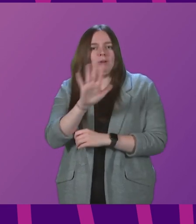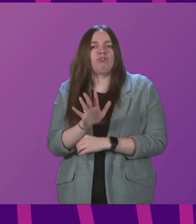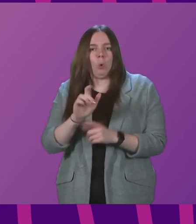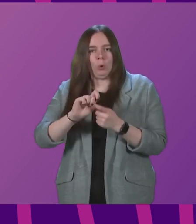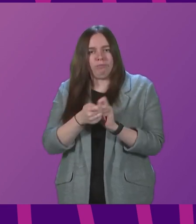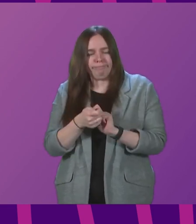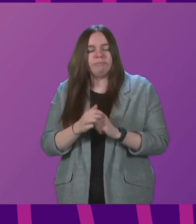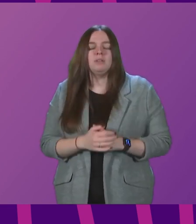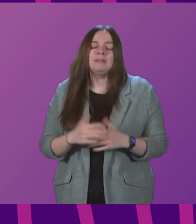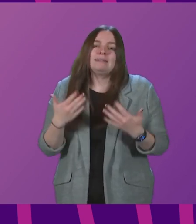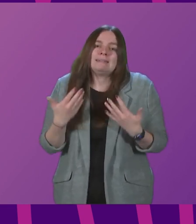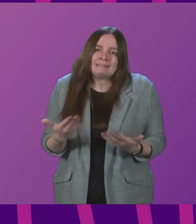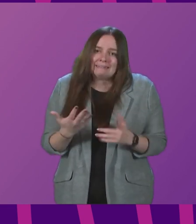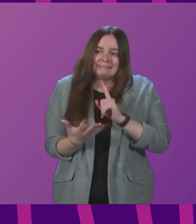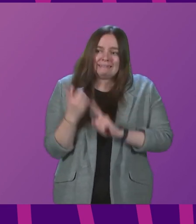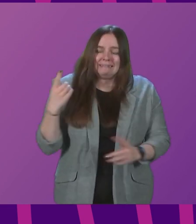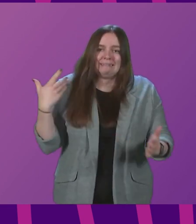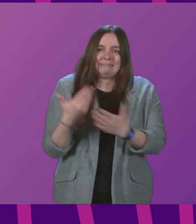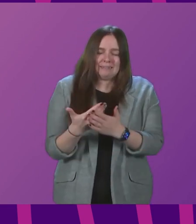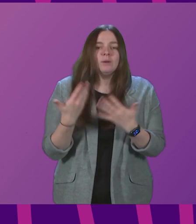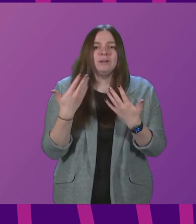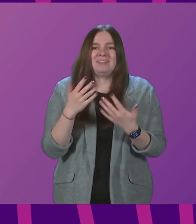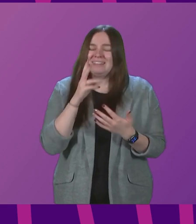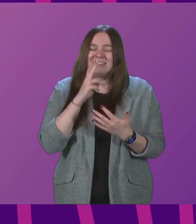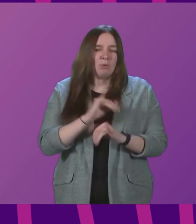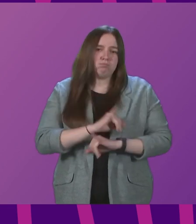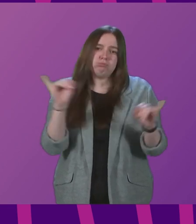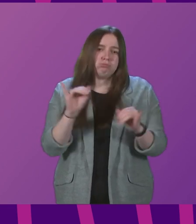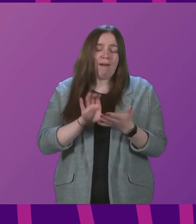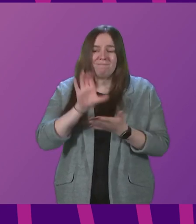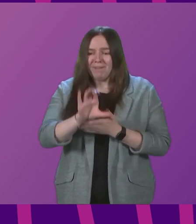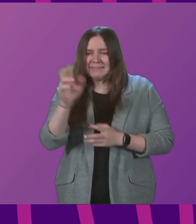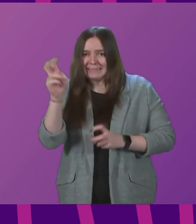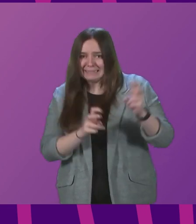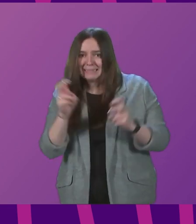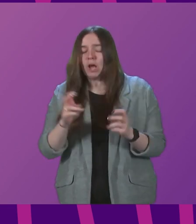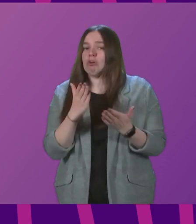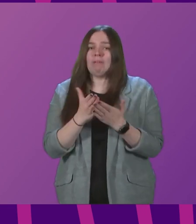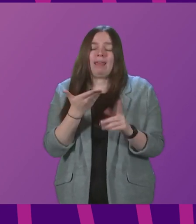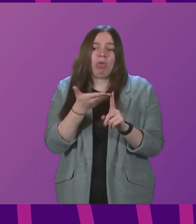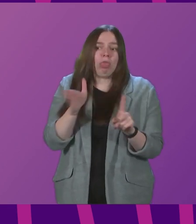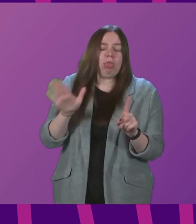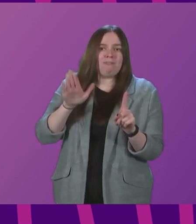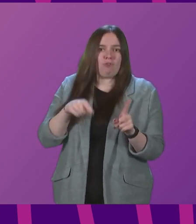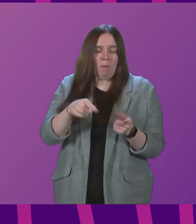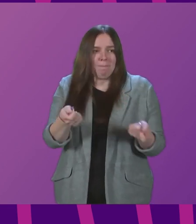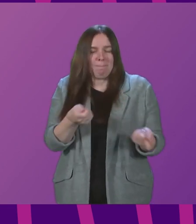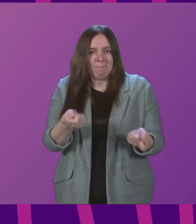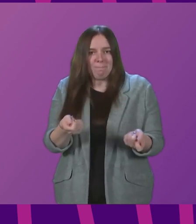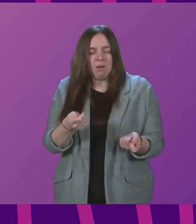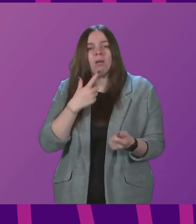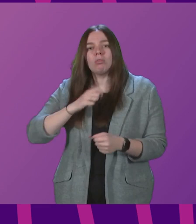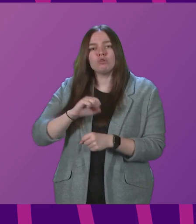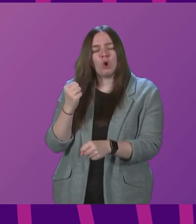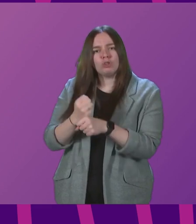sadly, over the last week, we have seen an unnecessary funding row that is a distraction to the task at hand. The Scottish Government